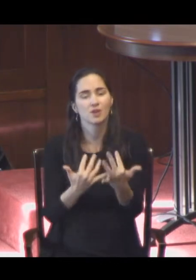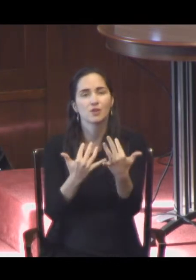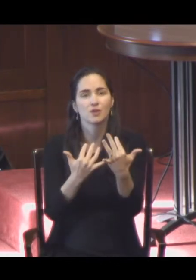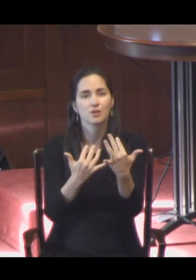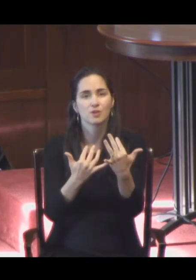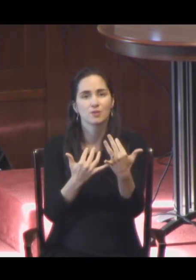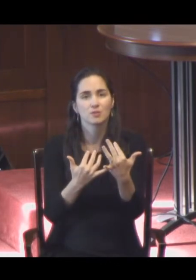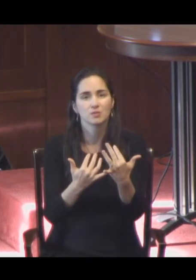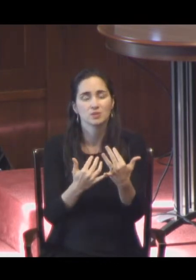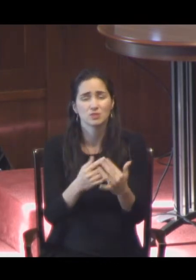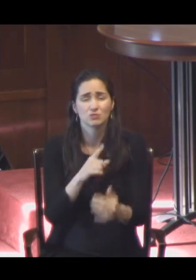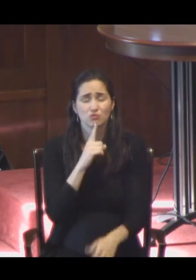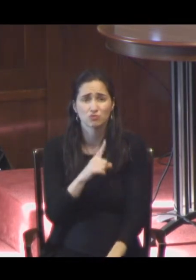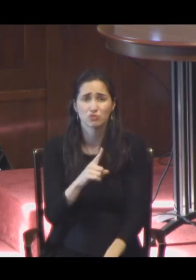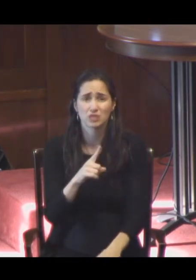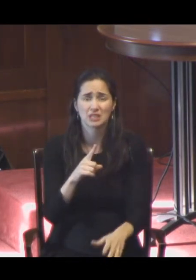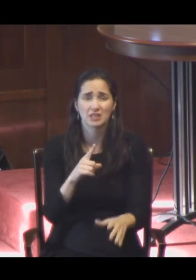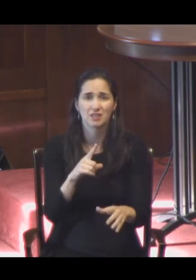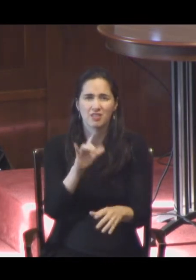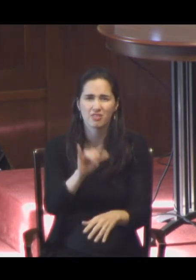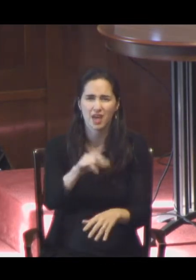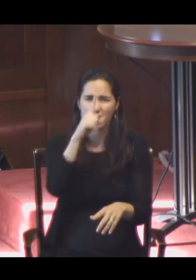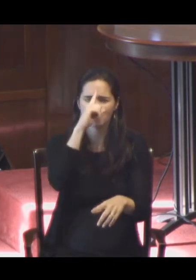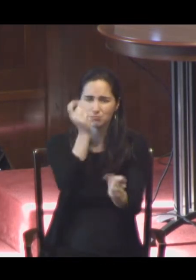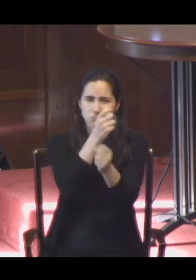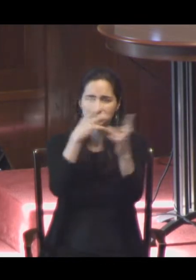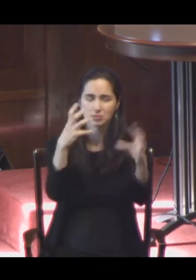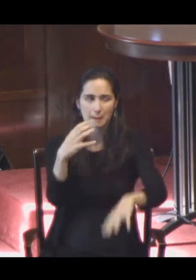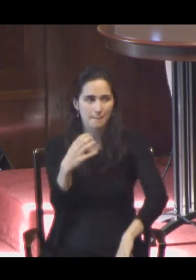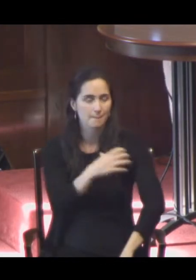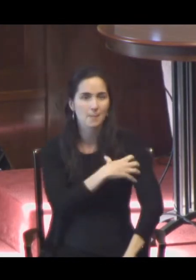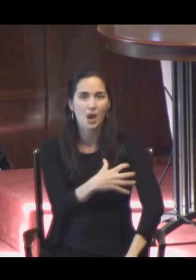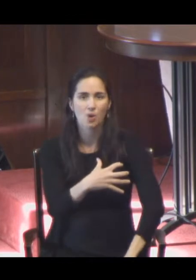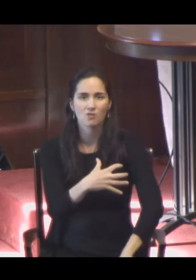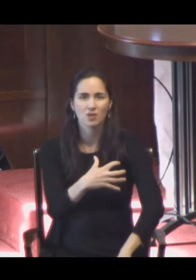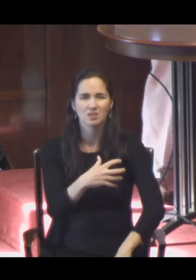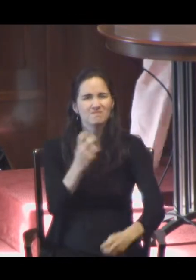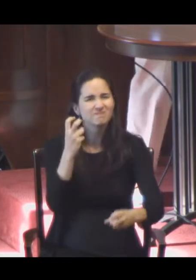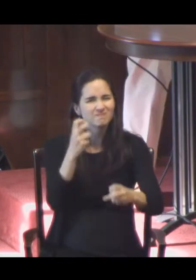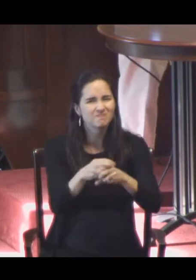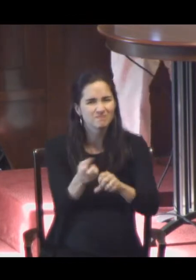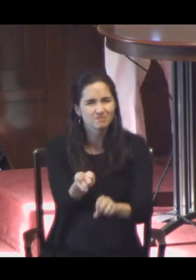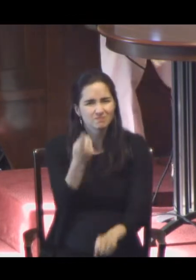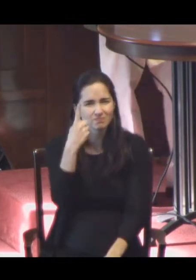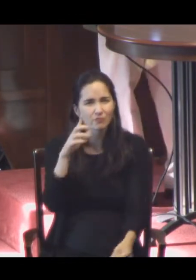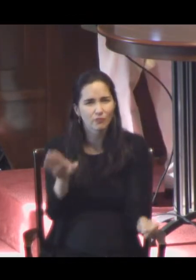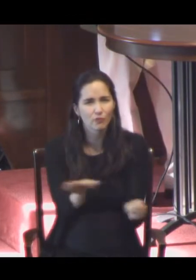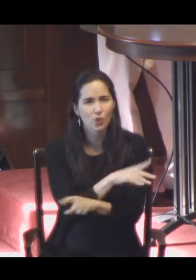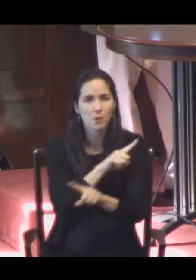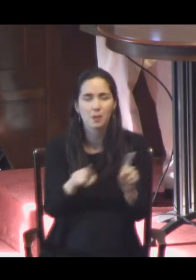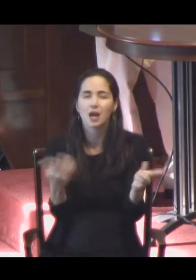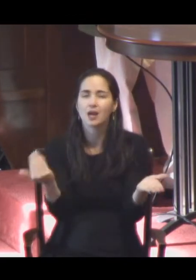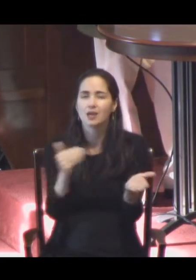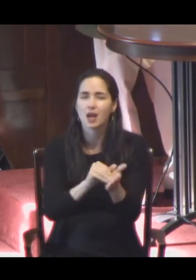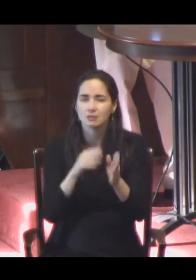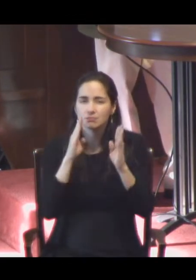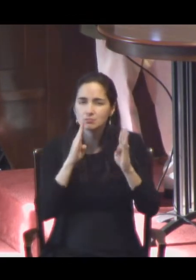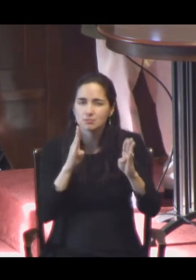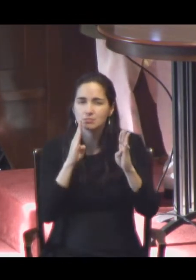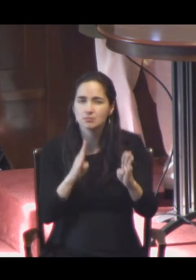Powerful imagery. I know, it's hard to take in, but listen to this again. With the drawing of this love, and the voice